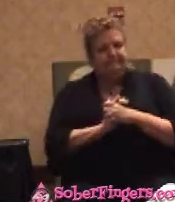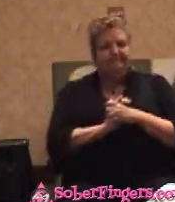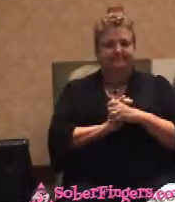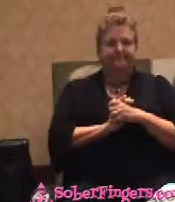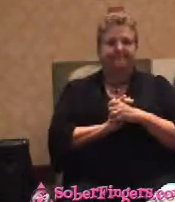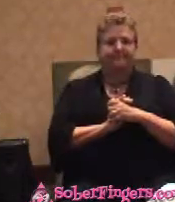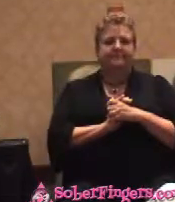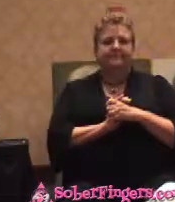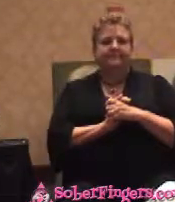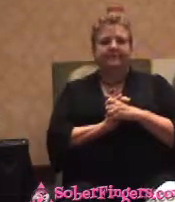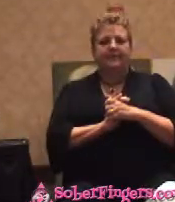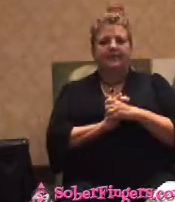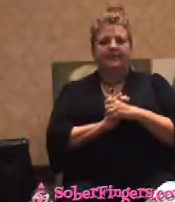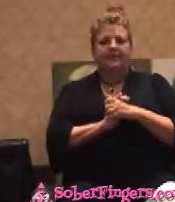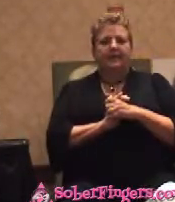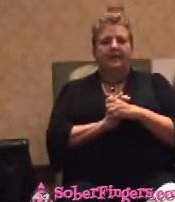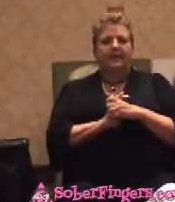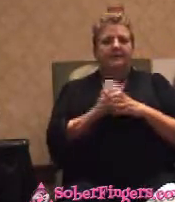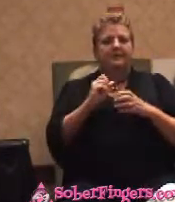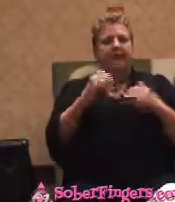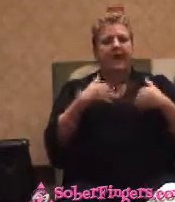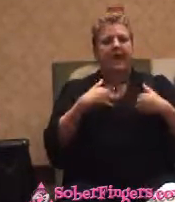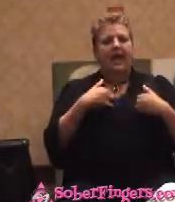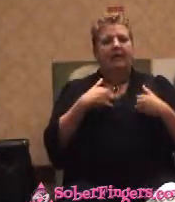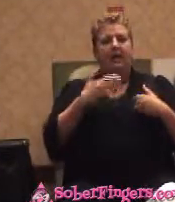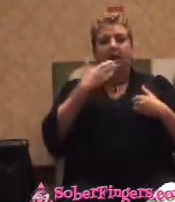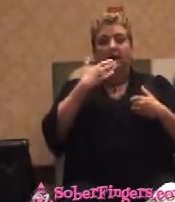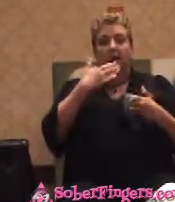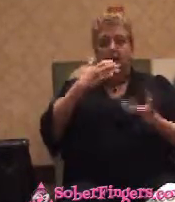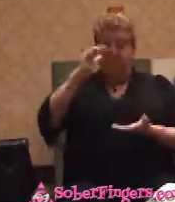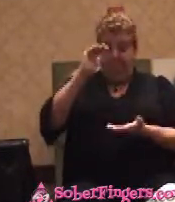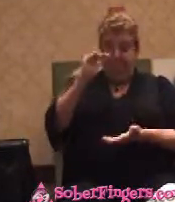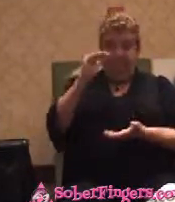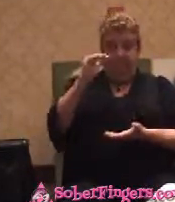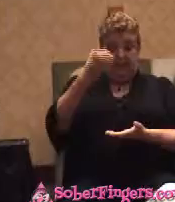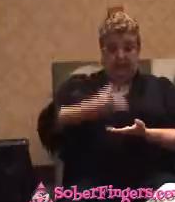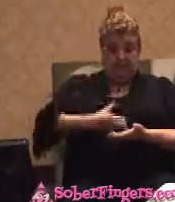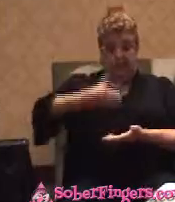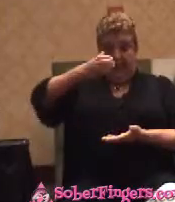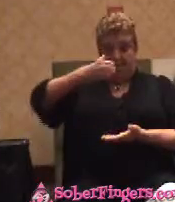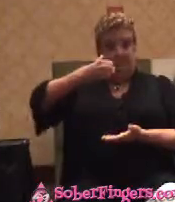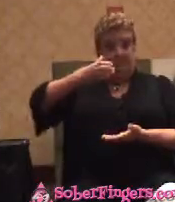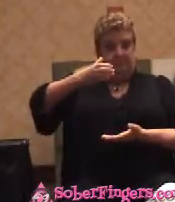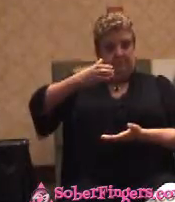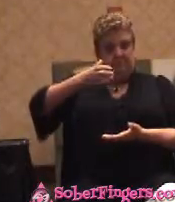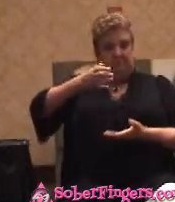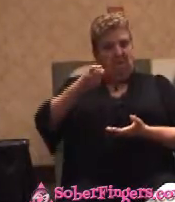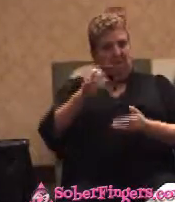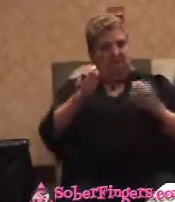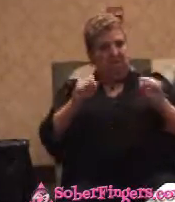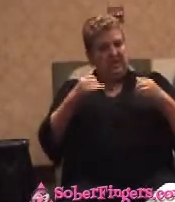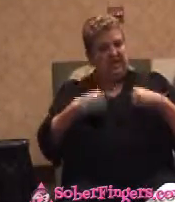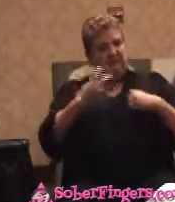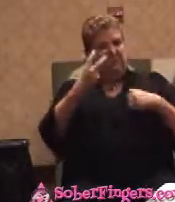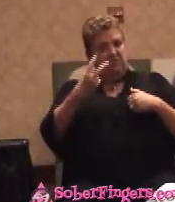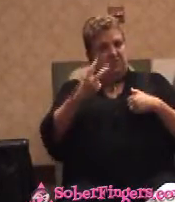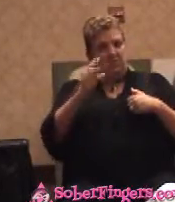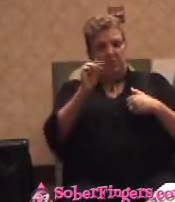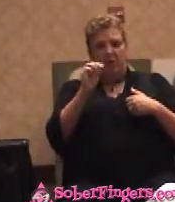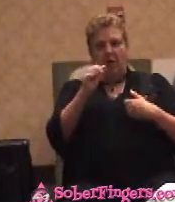I had a pretty good size glass. I figured if I could have two good-sized martinis before dinner,